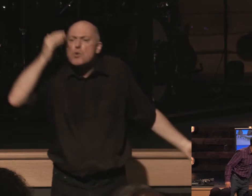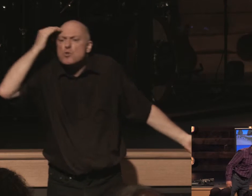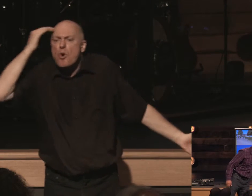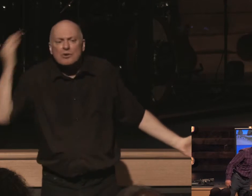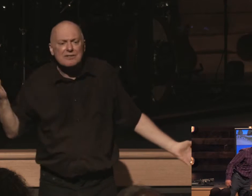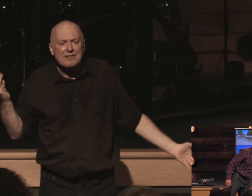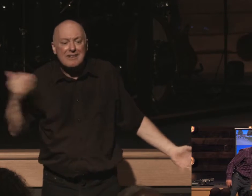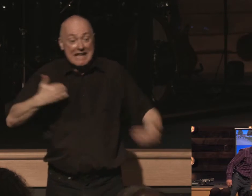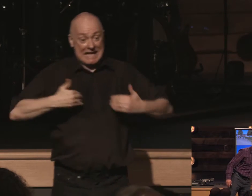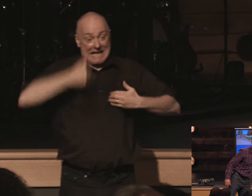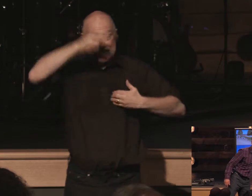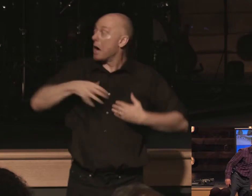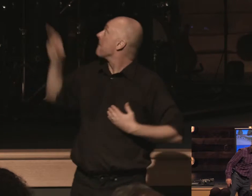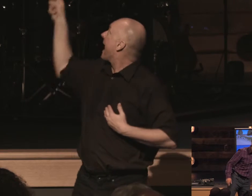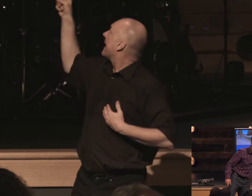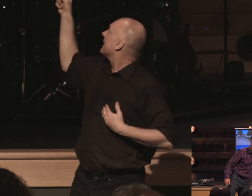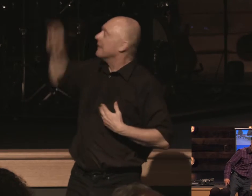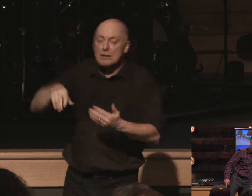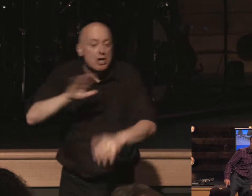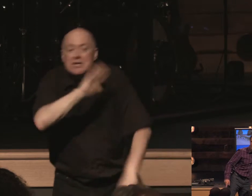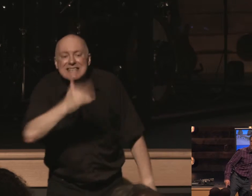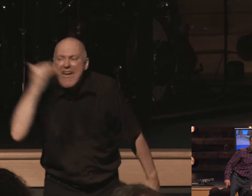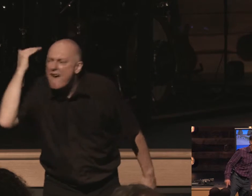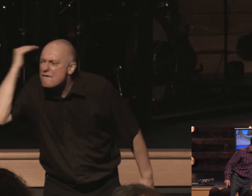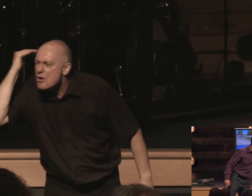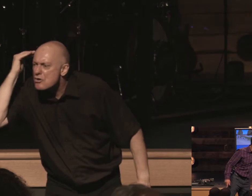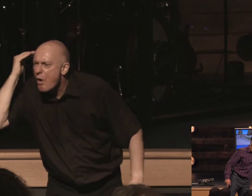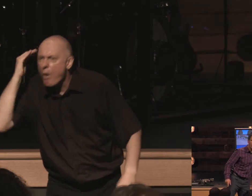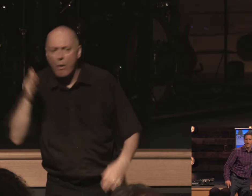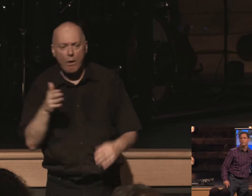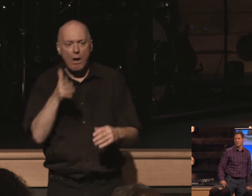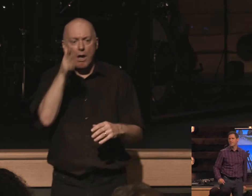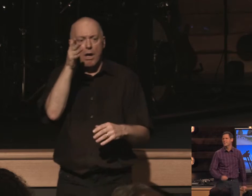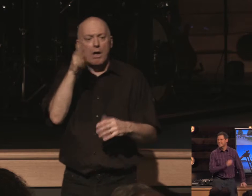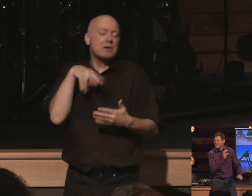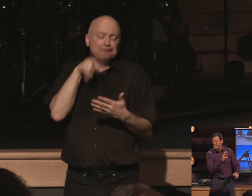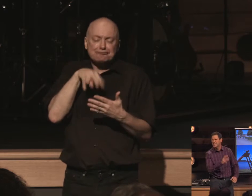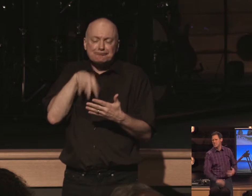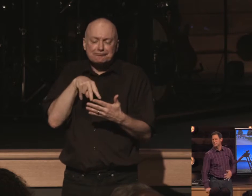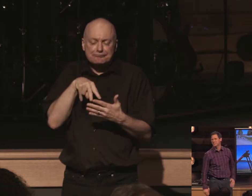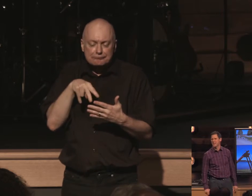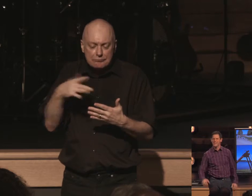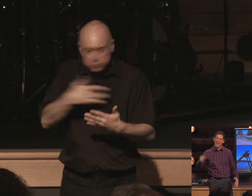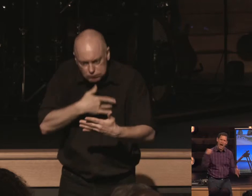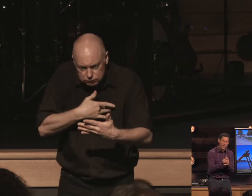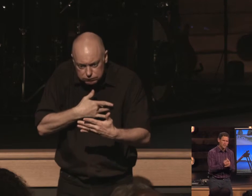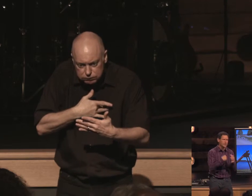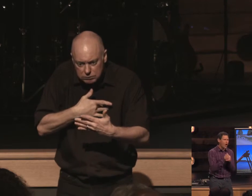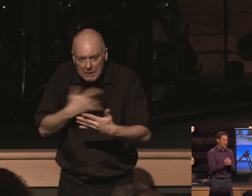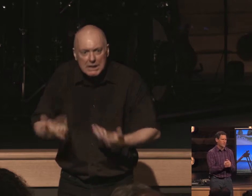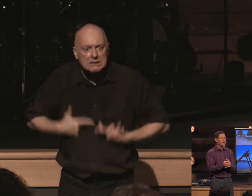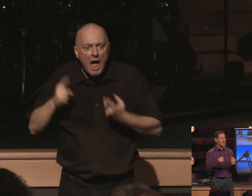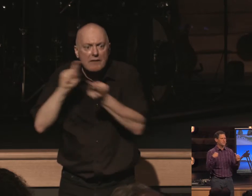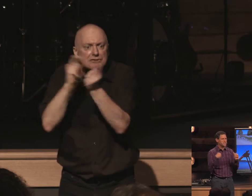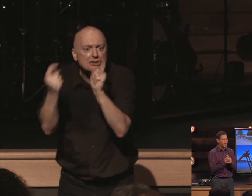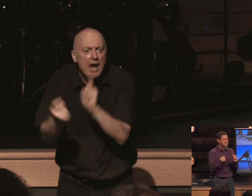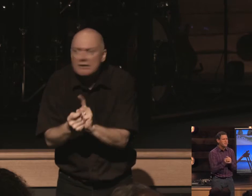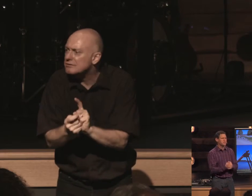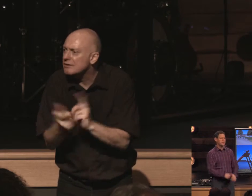young man right here is god's word you never know when god's going to open up his eyes change his life and absolutely call him as a young timothy